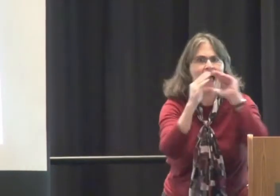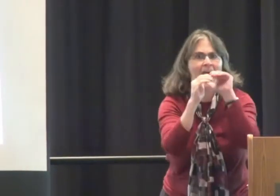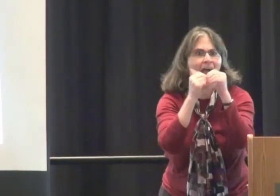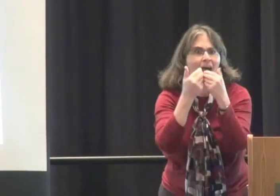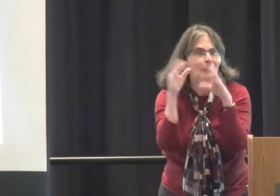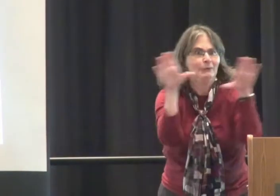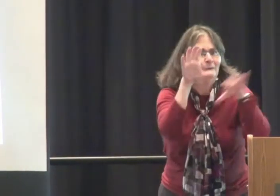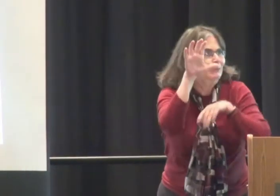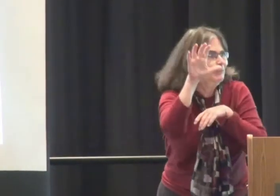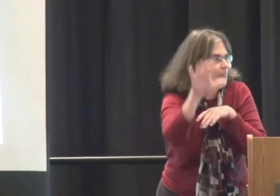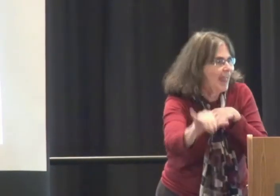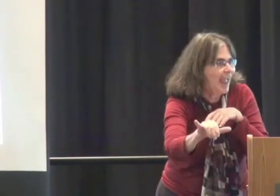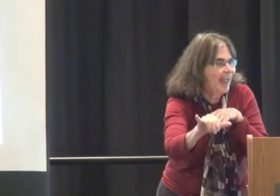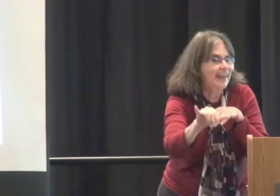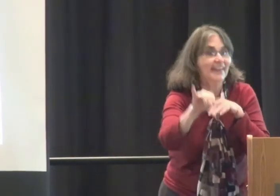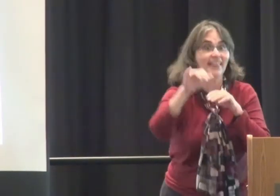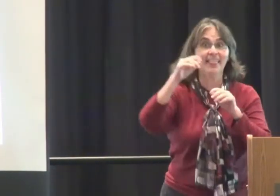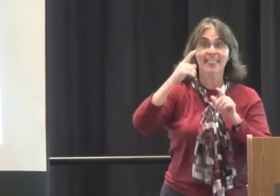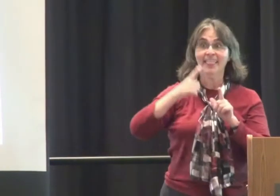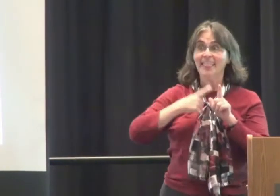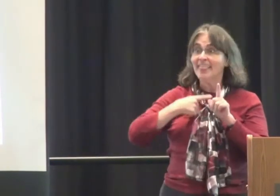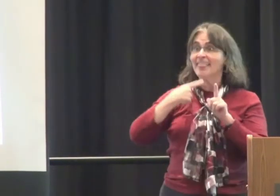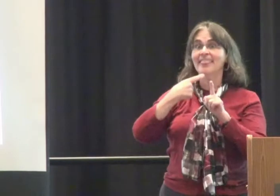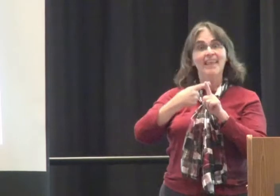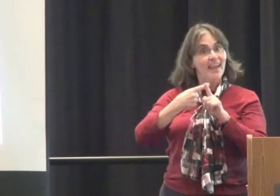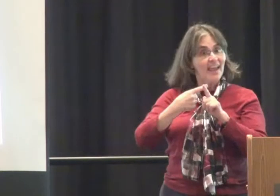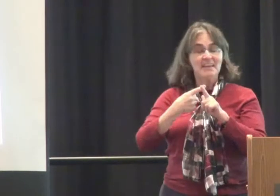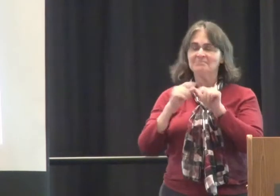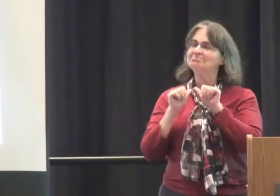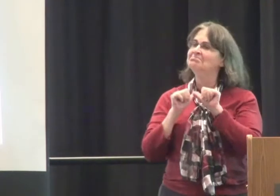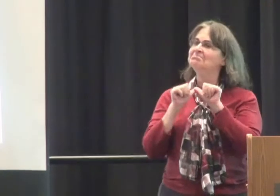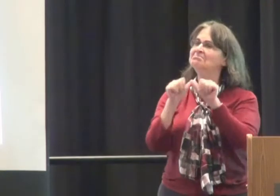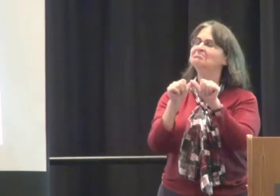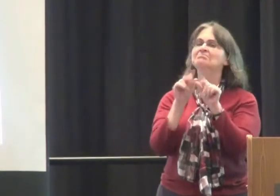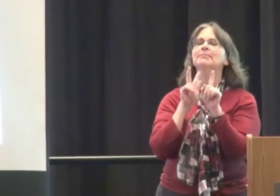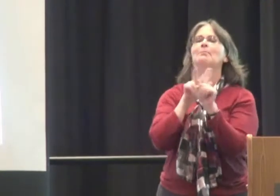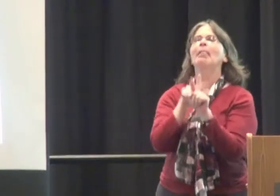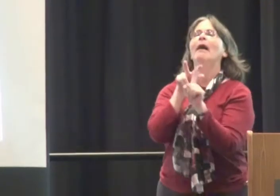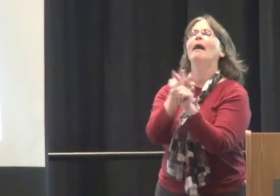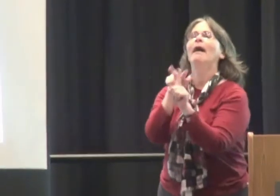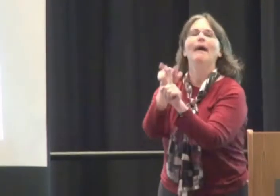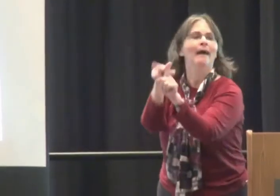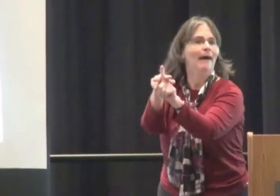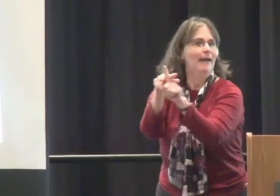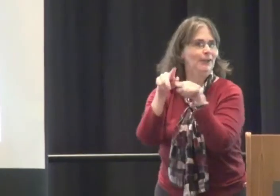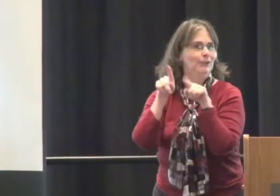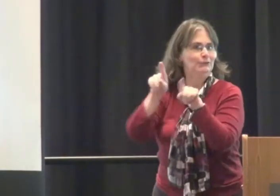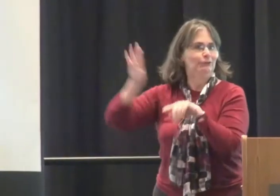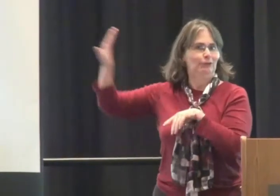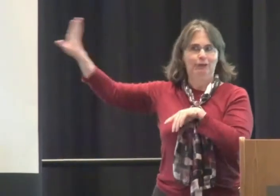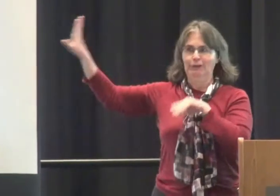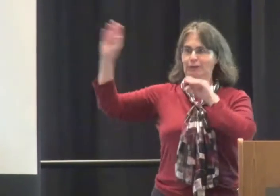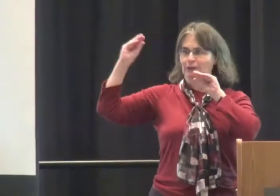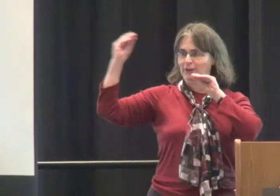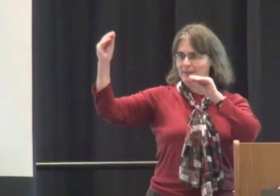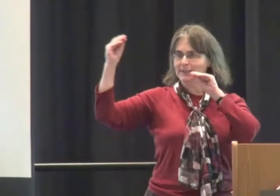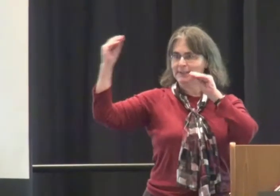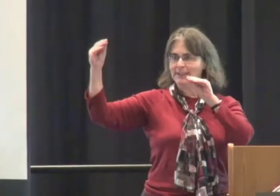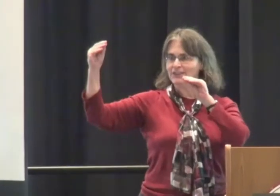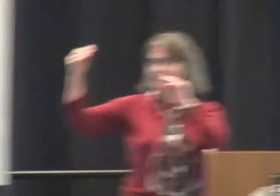She was practicing those teaching skills that she just demonstrated, and then continued to apply all the things that she